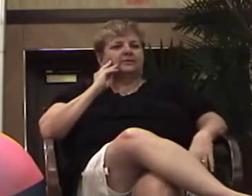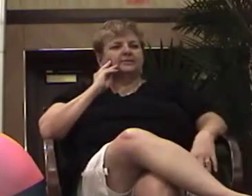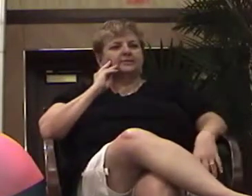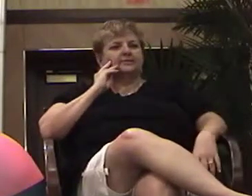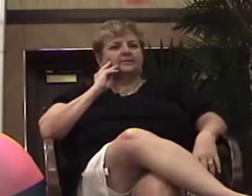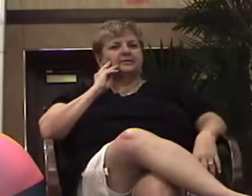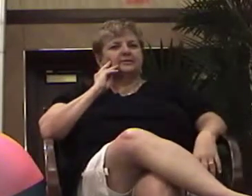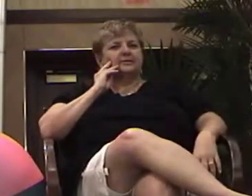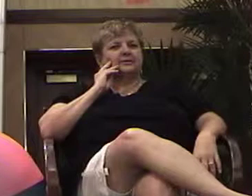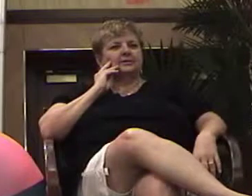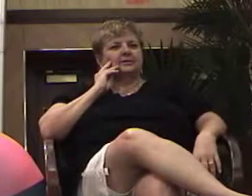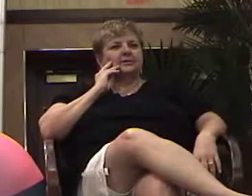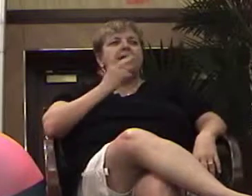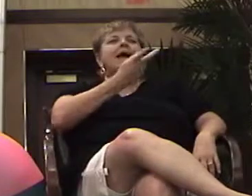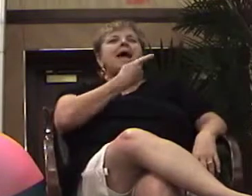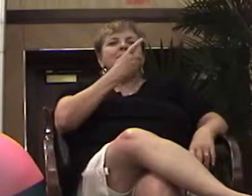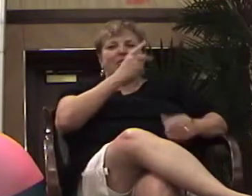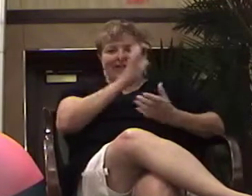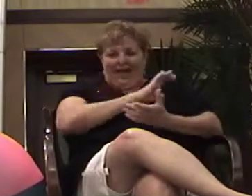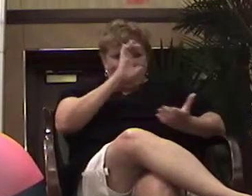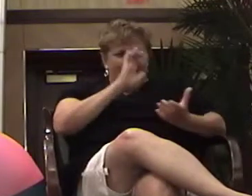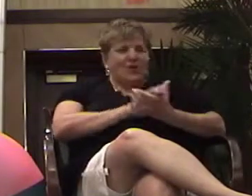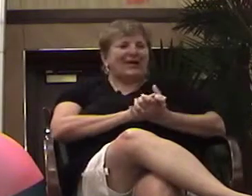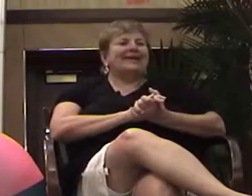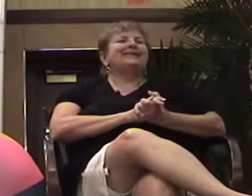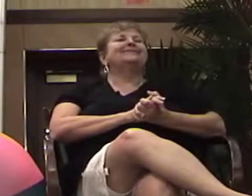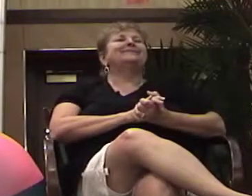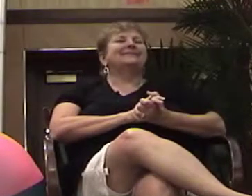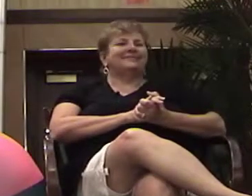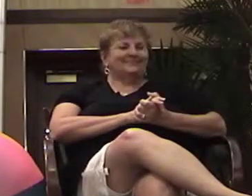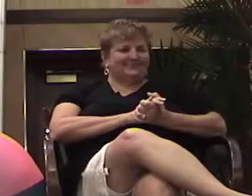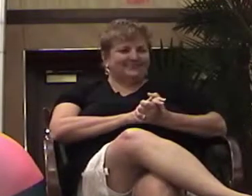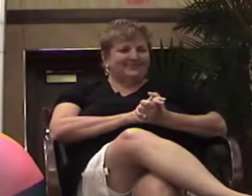And we got married, and we had three little girls.